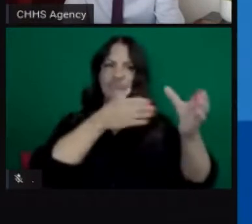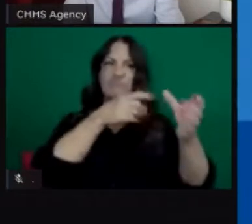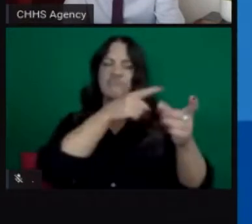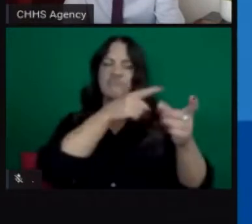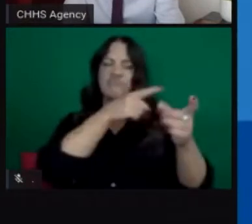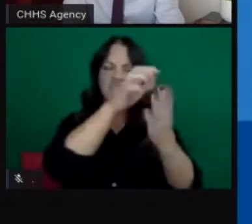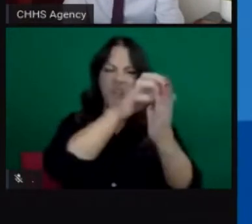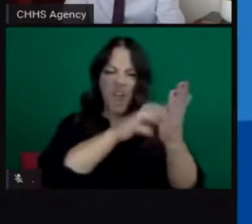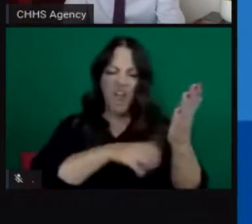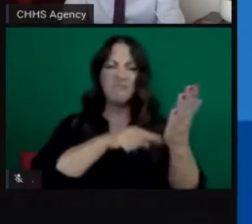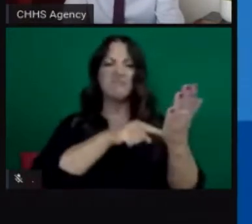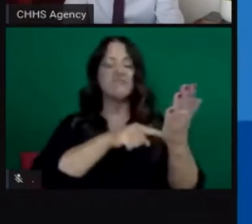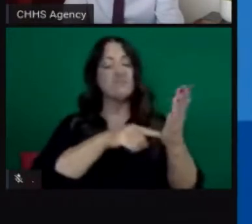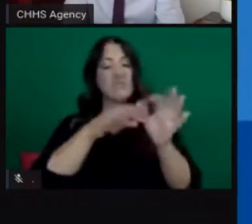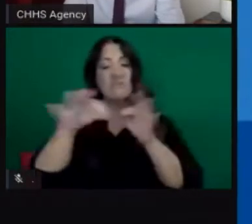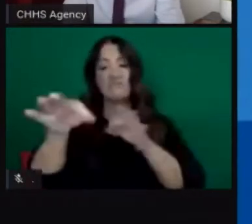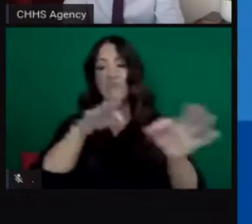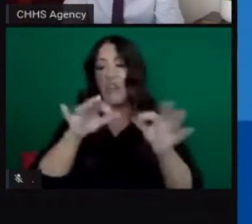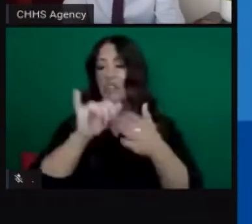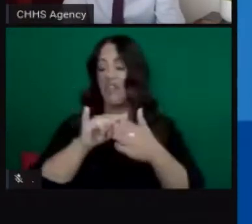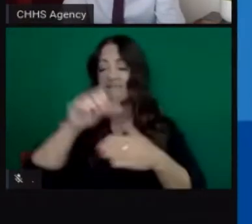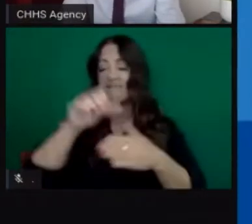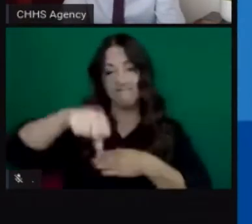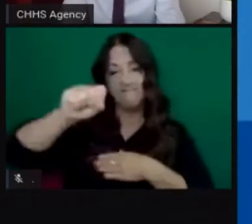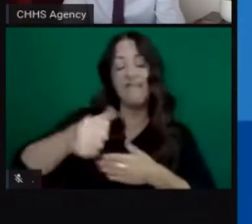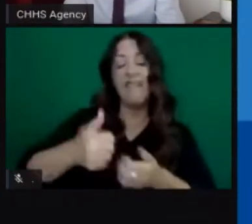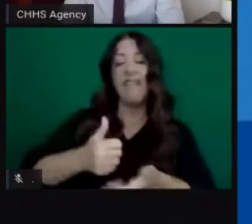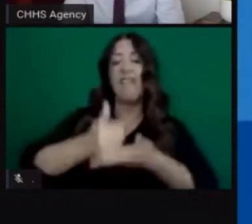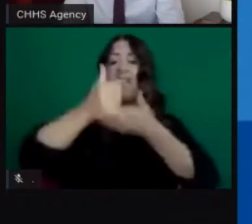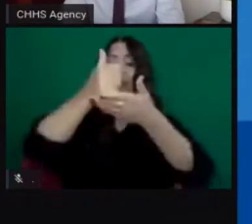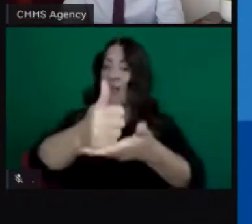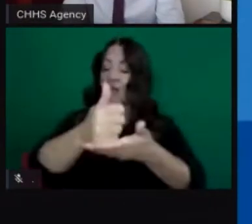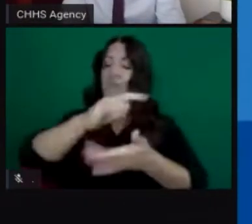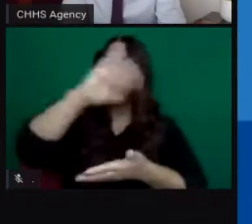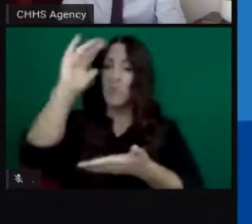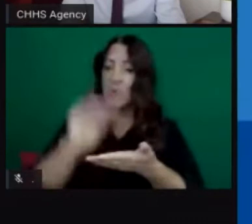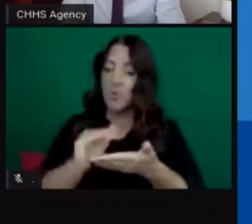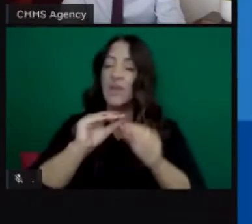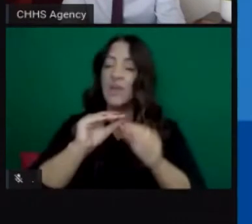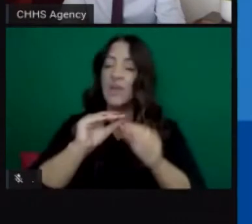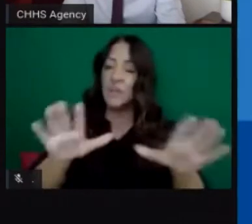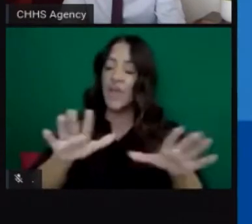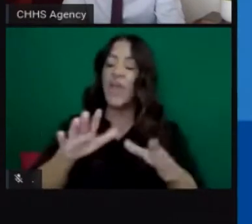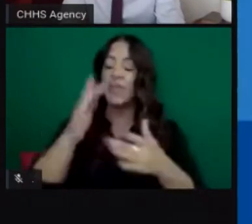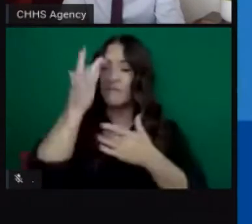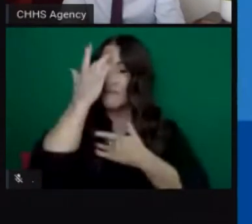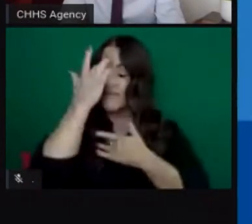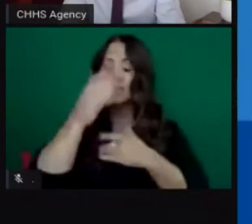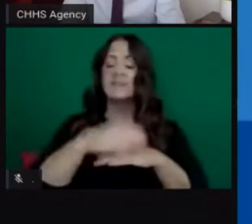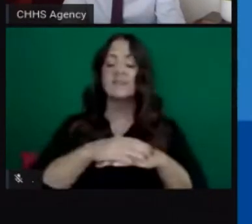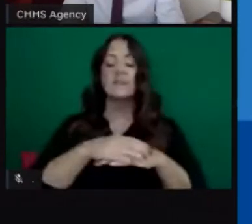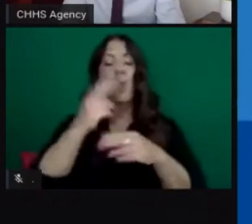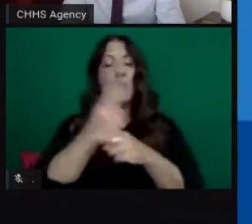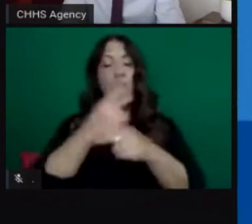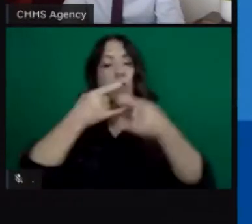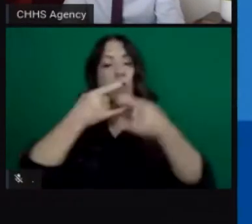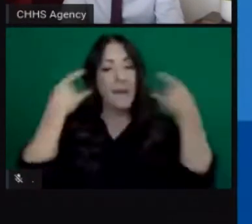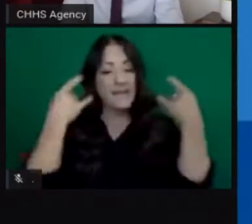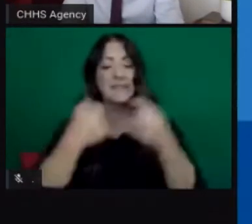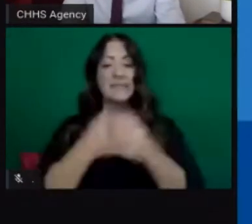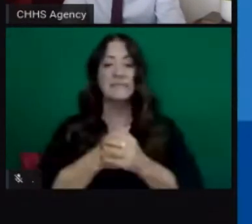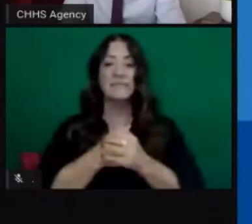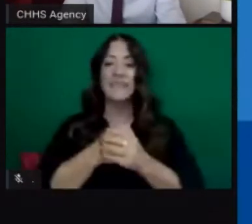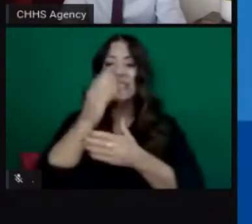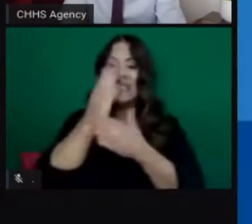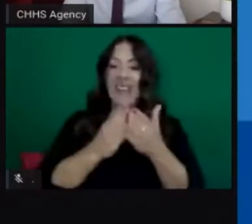mask not only does it help many people not get infected that when they do uh they have very little if